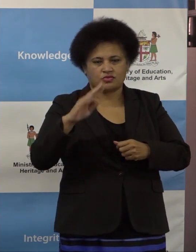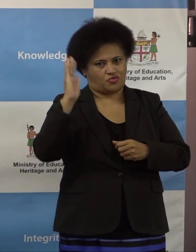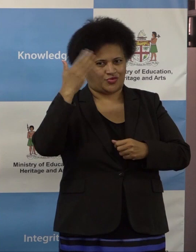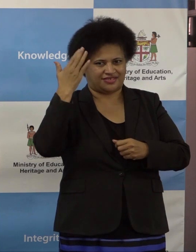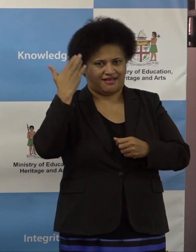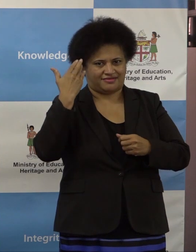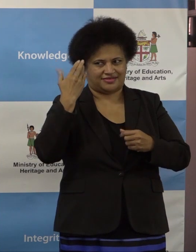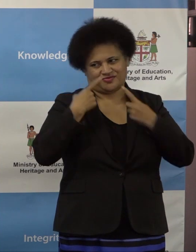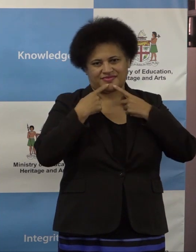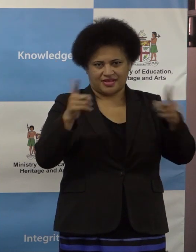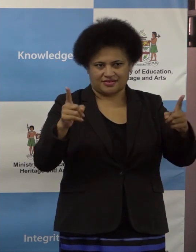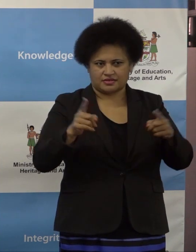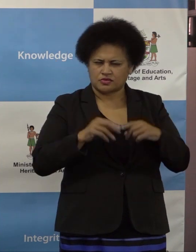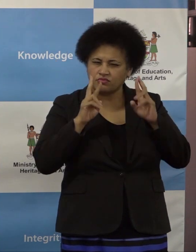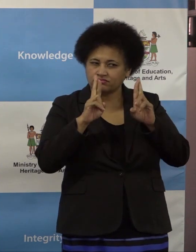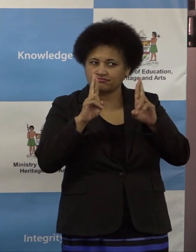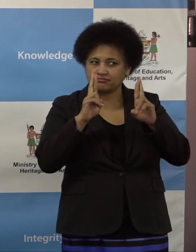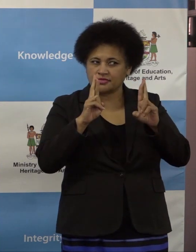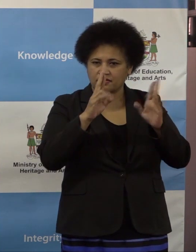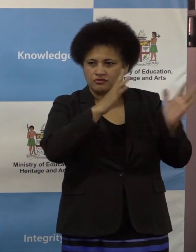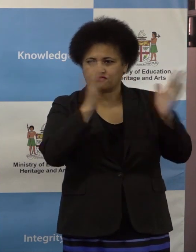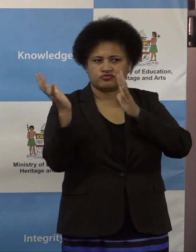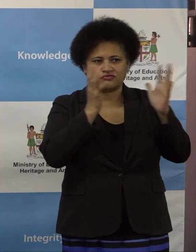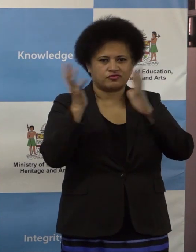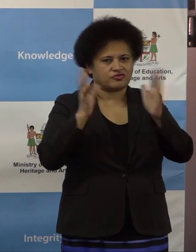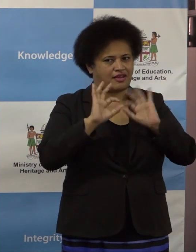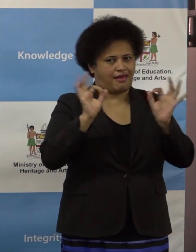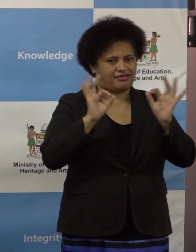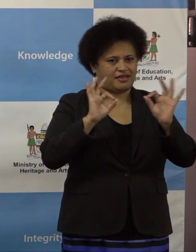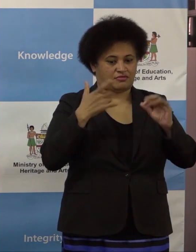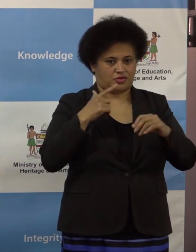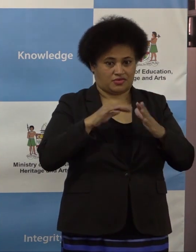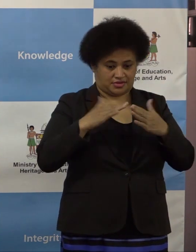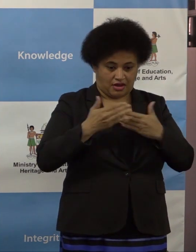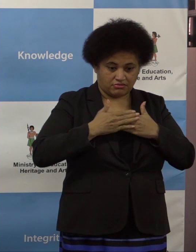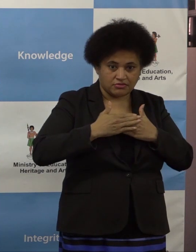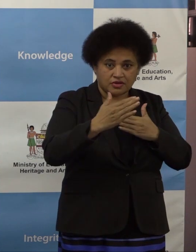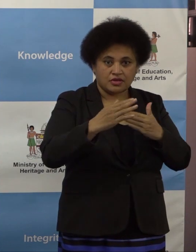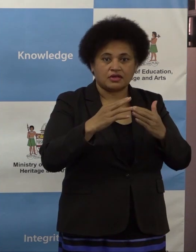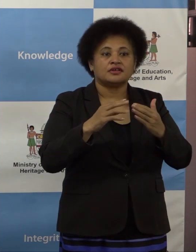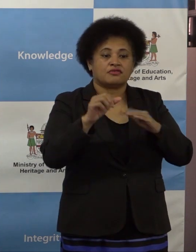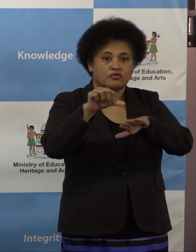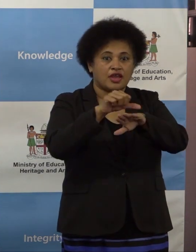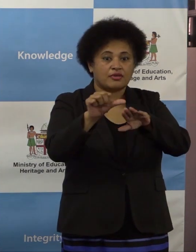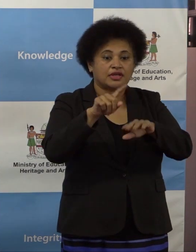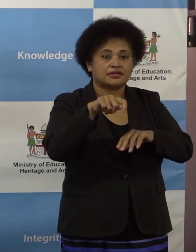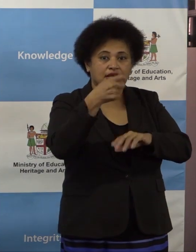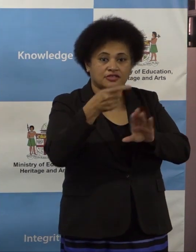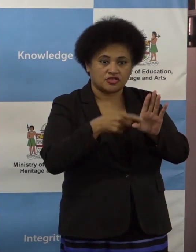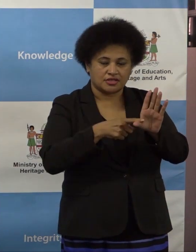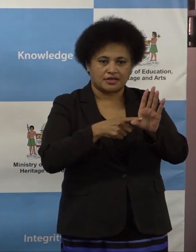the assumption that there will be no cyclones, given that this is the cyclone season. We will have to make the